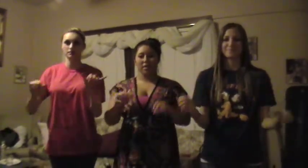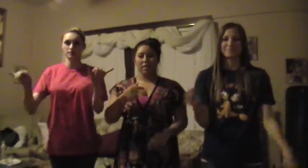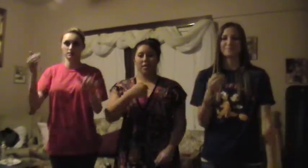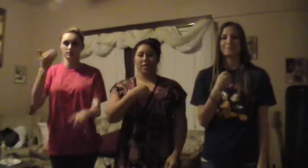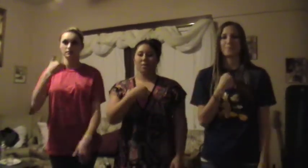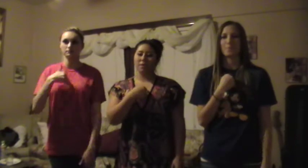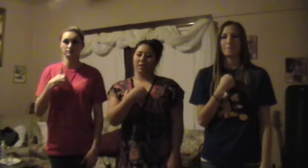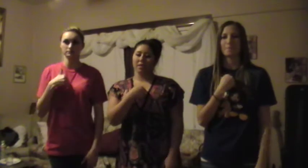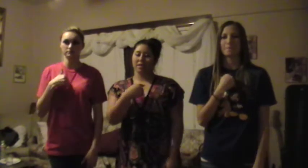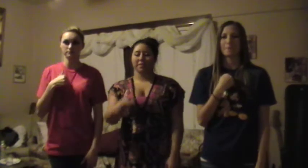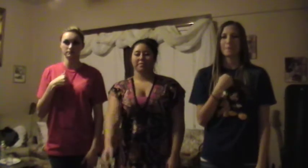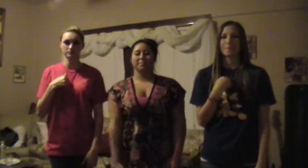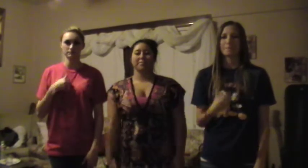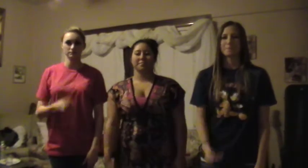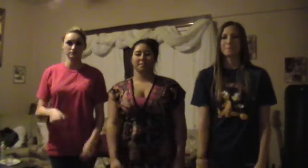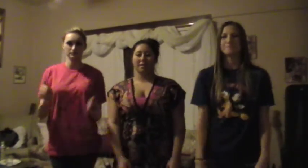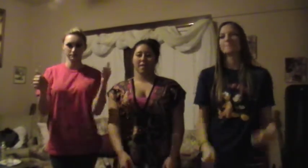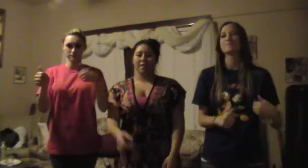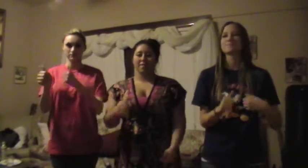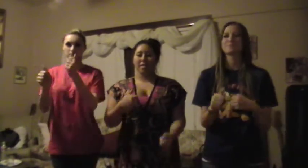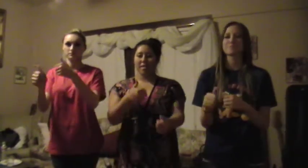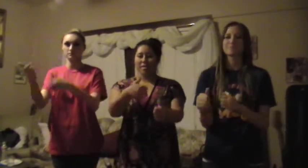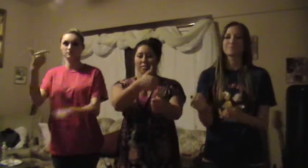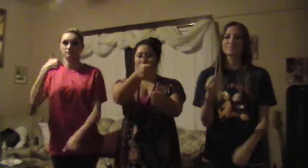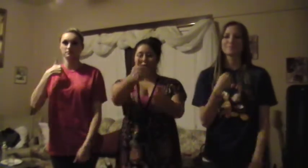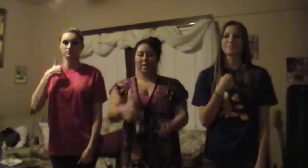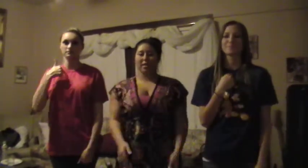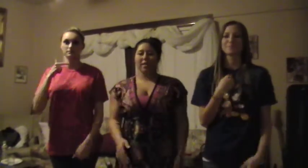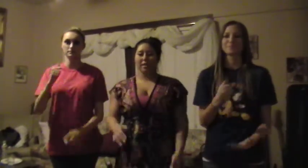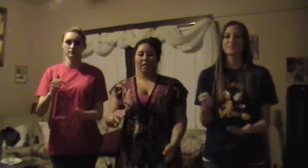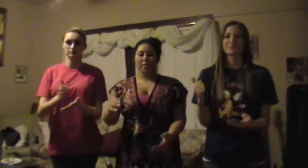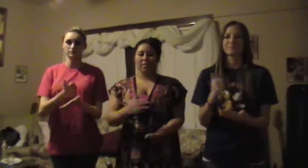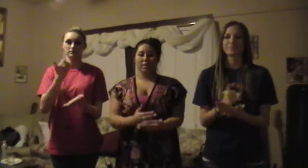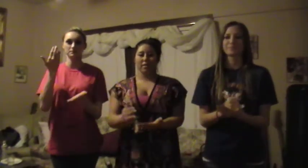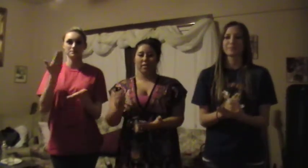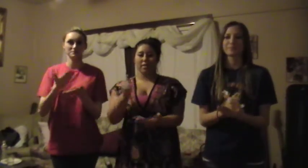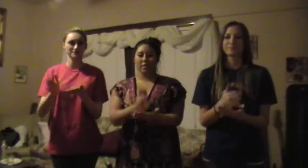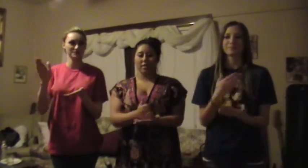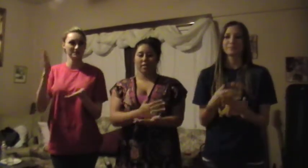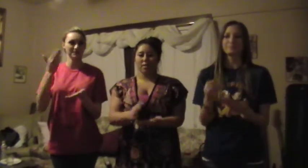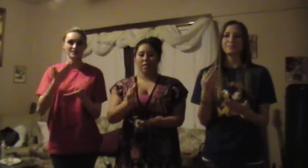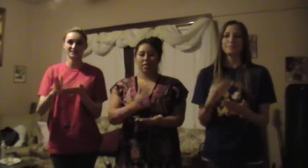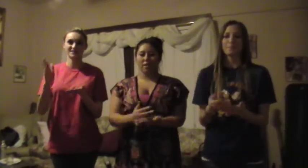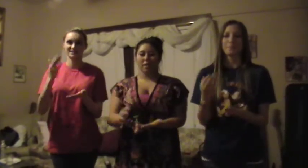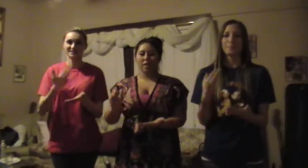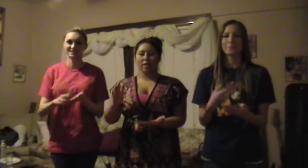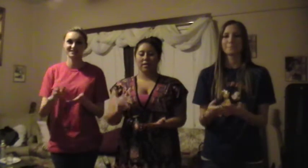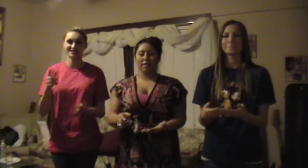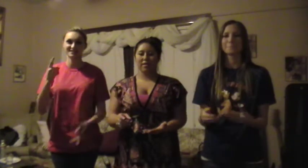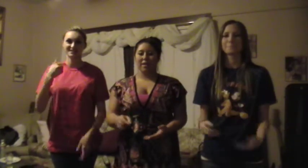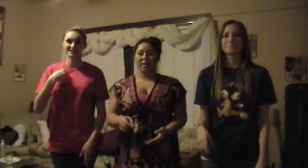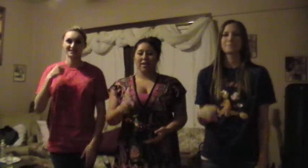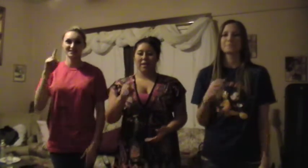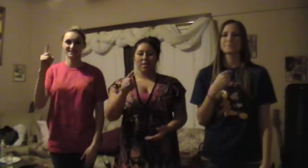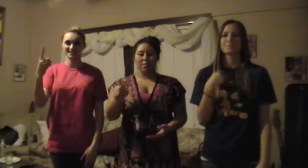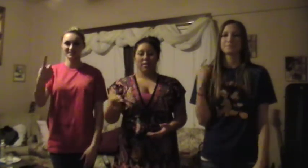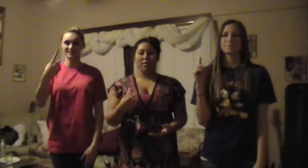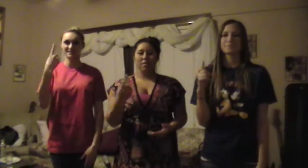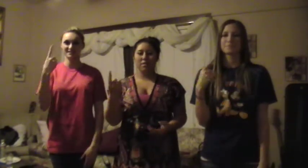like me. You're saying, follow me, everything is alright. I'll be the